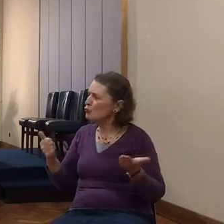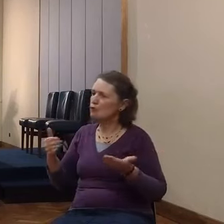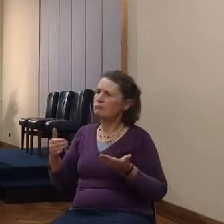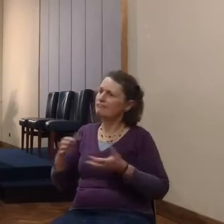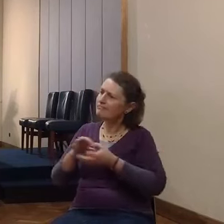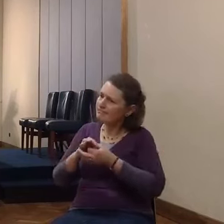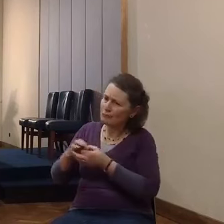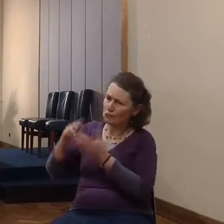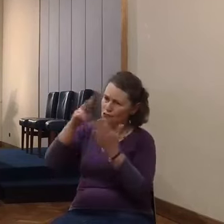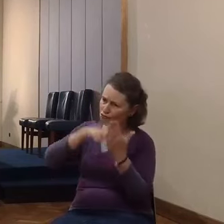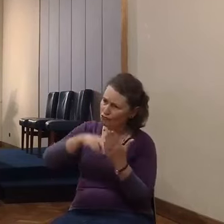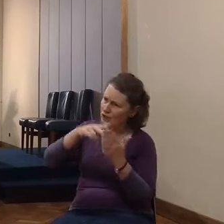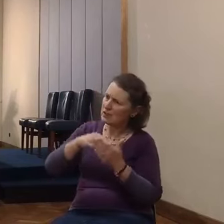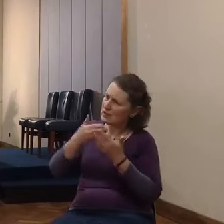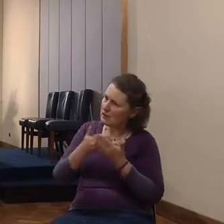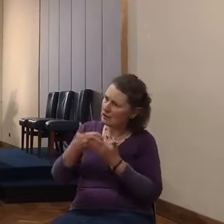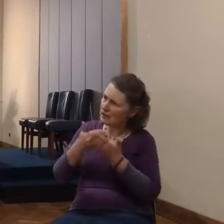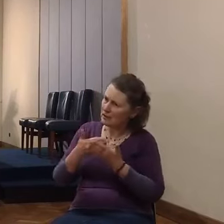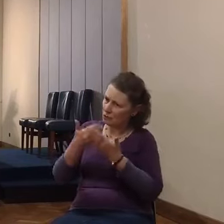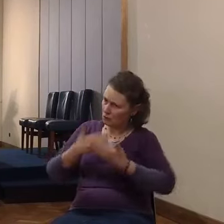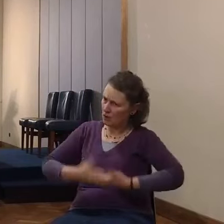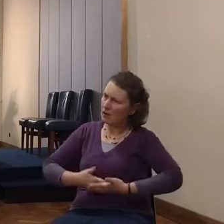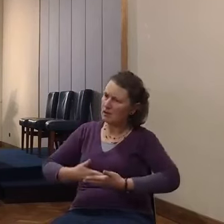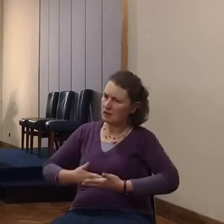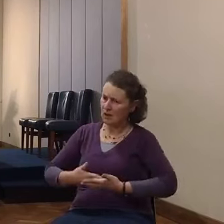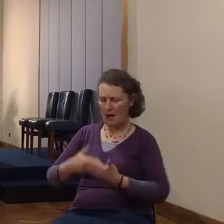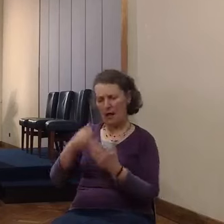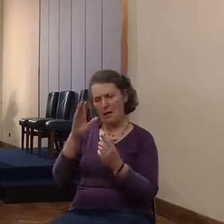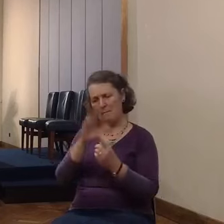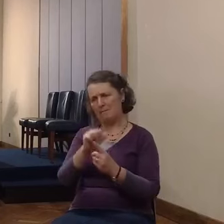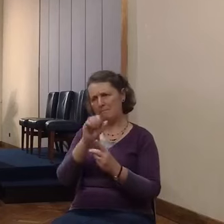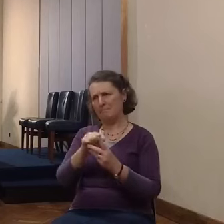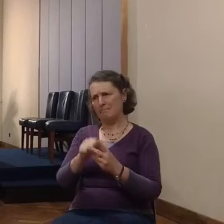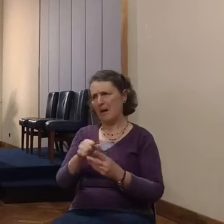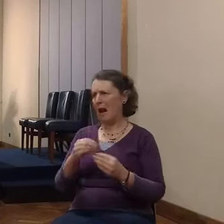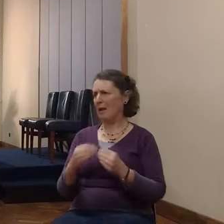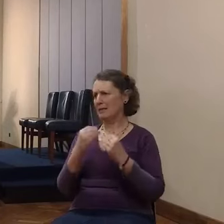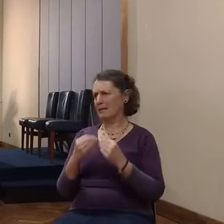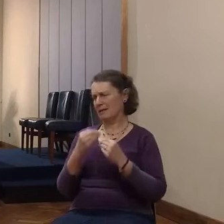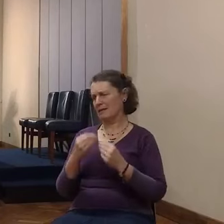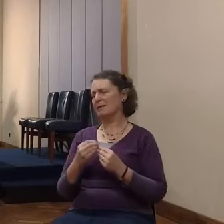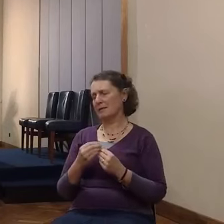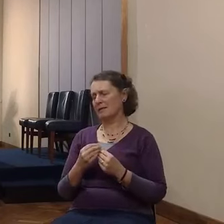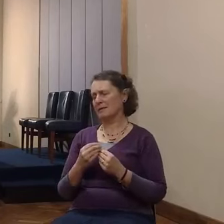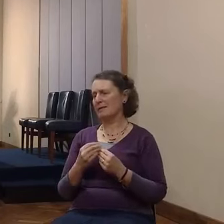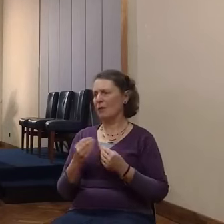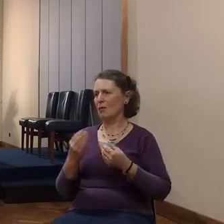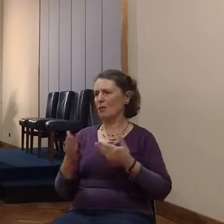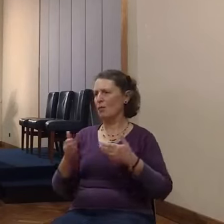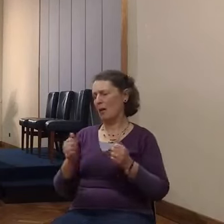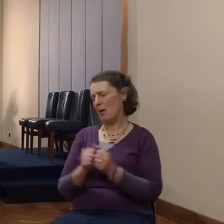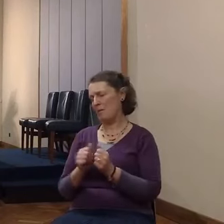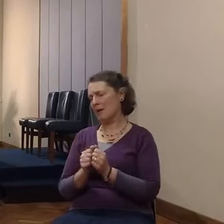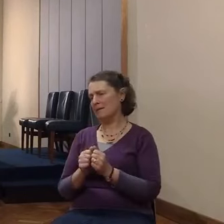way and observe the lessons of faith. Let's close the singing together hymn